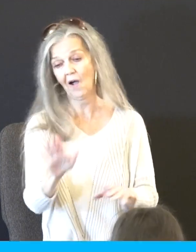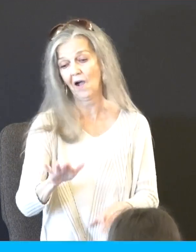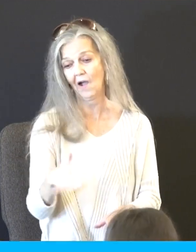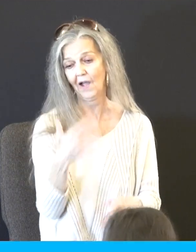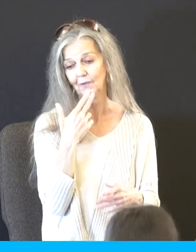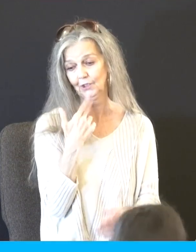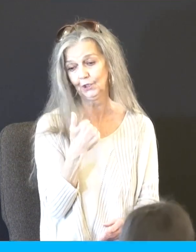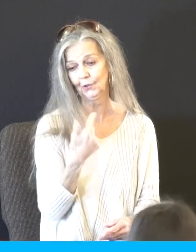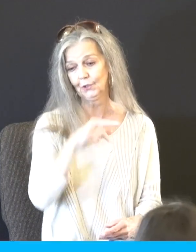Which is it?